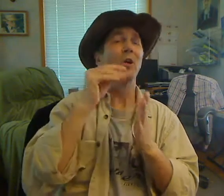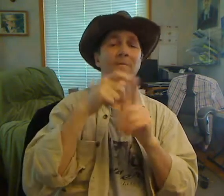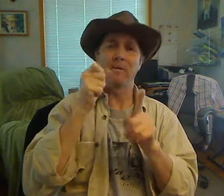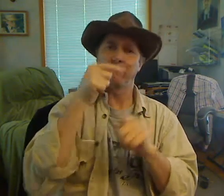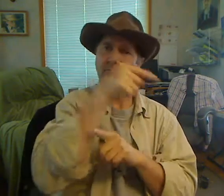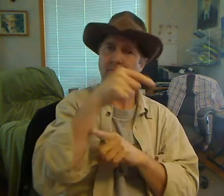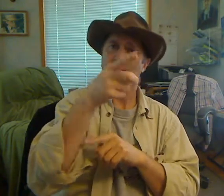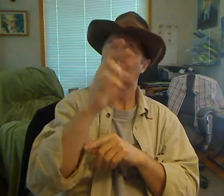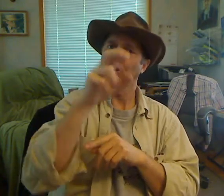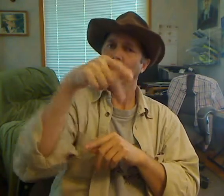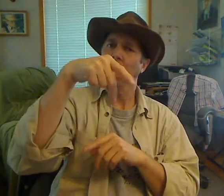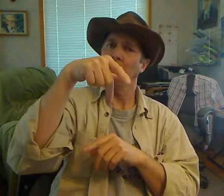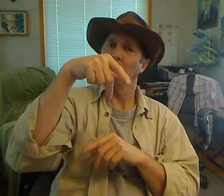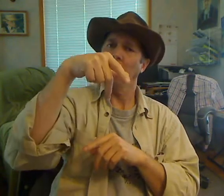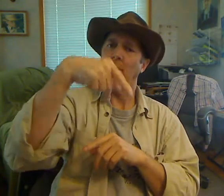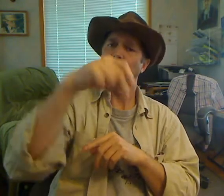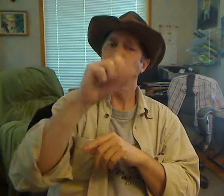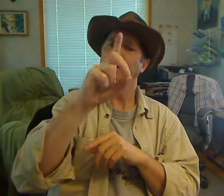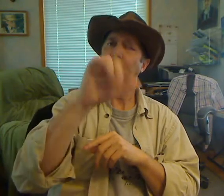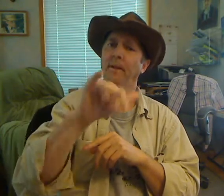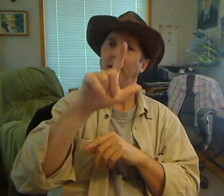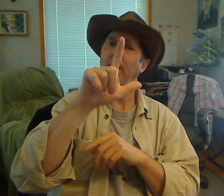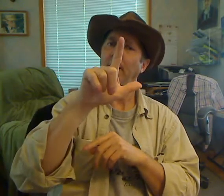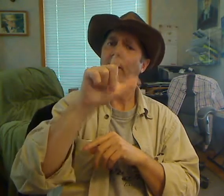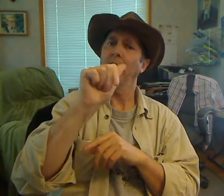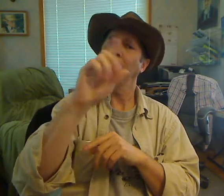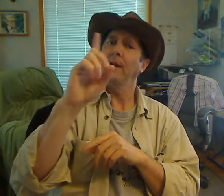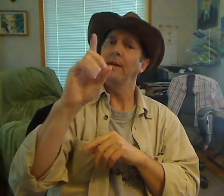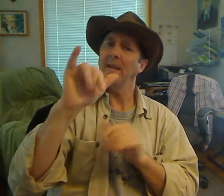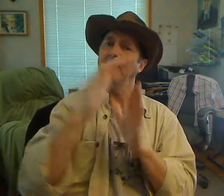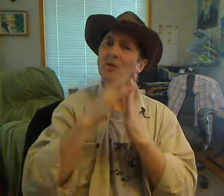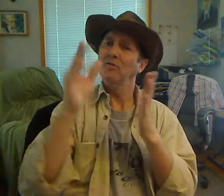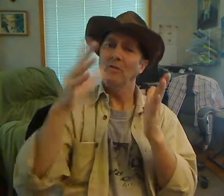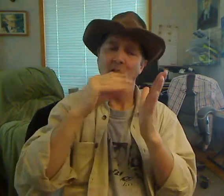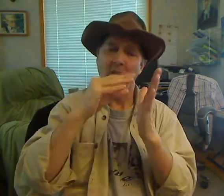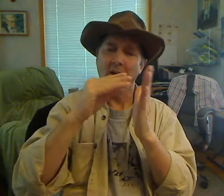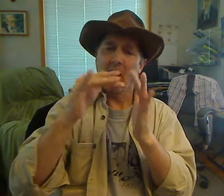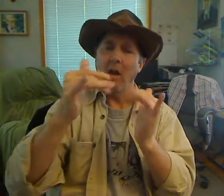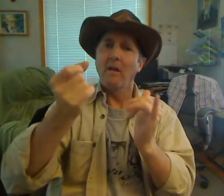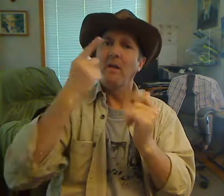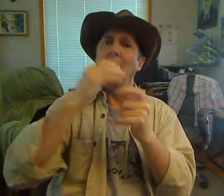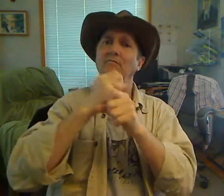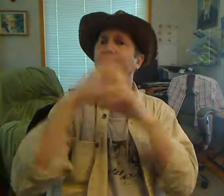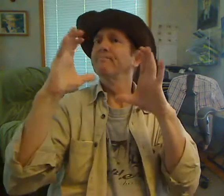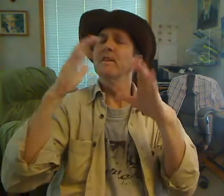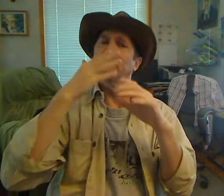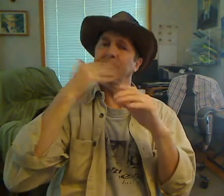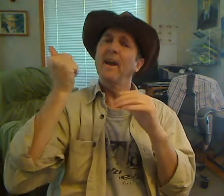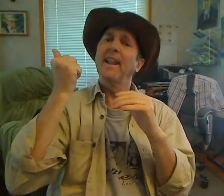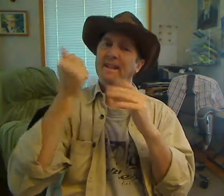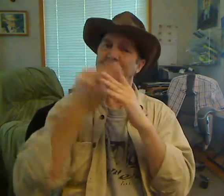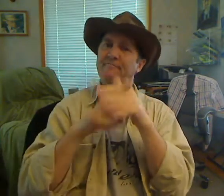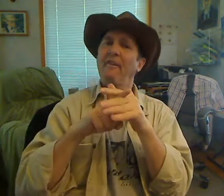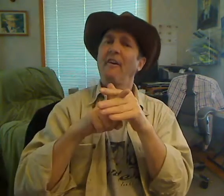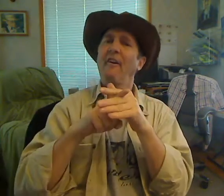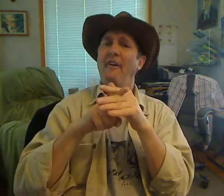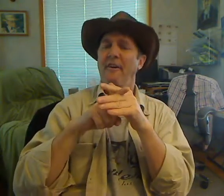September. If his successor can form a coalition in the Israeli parliament, the country could have a new government by October. Otherwise, an election